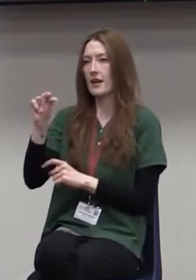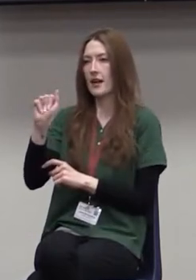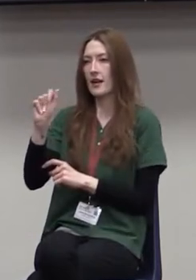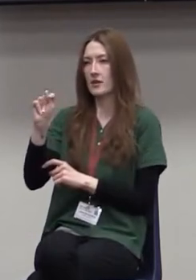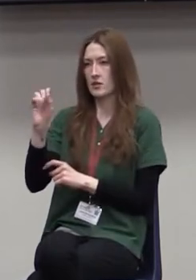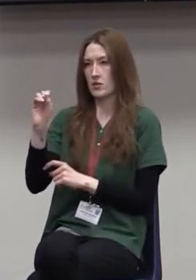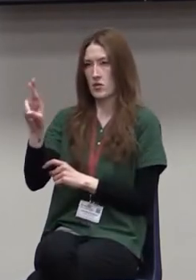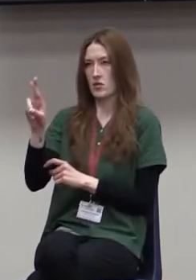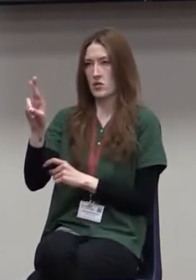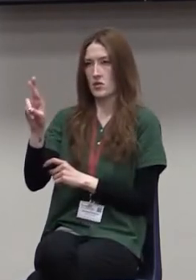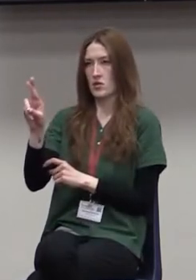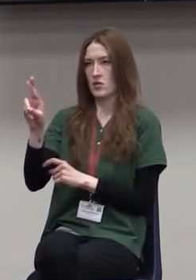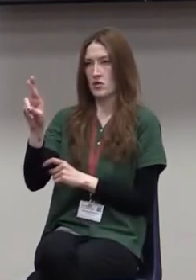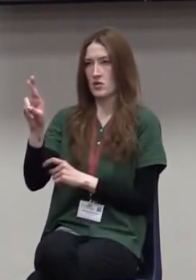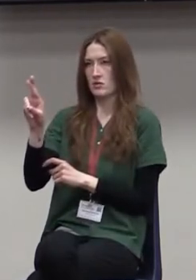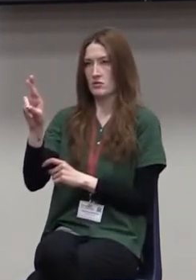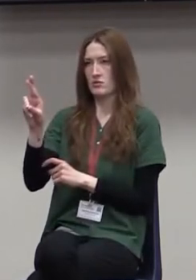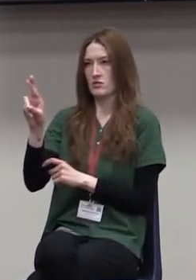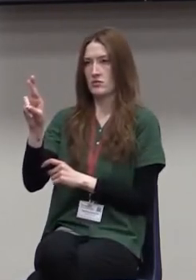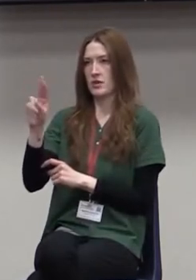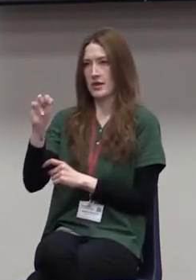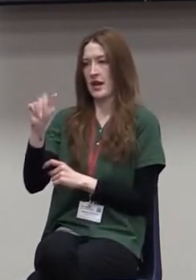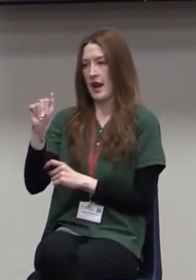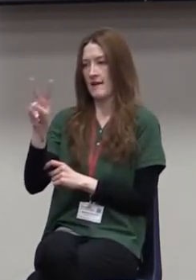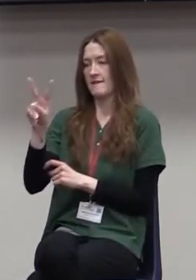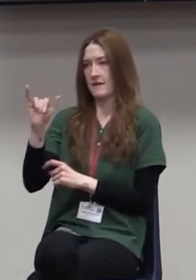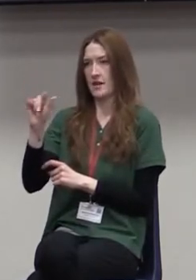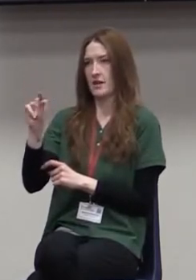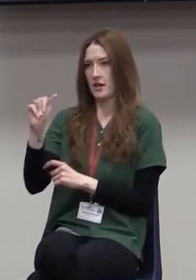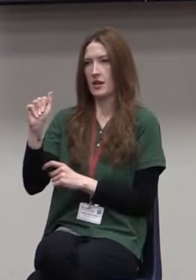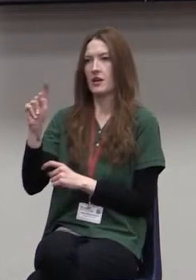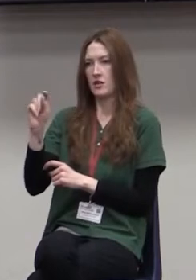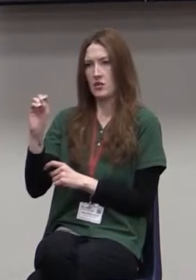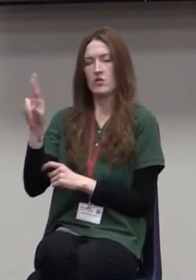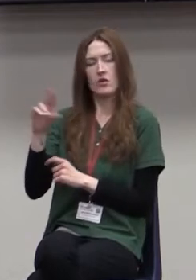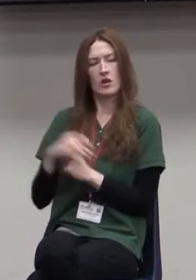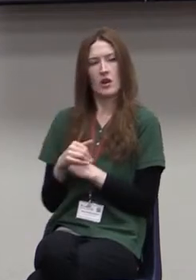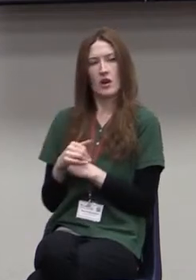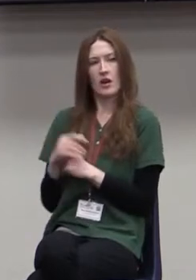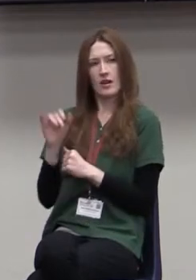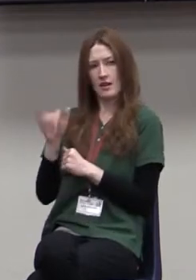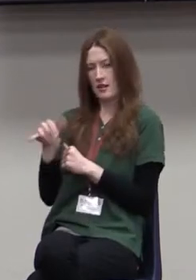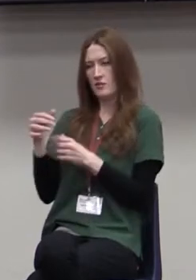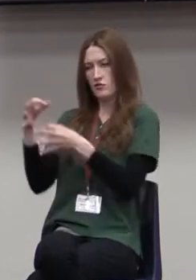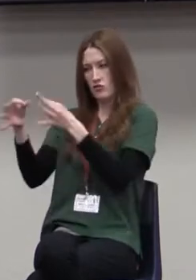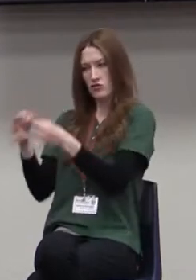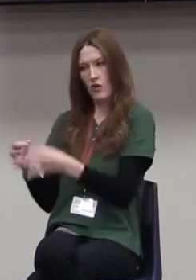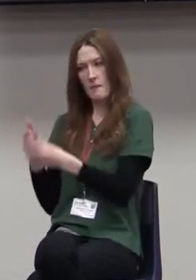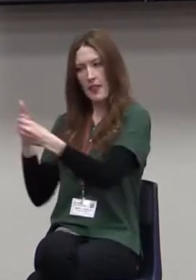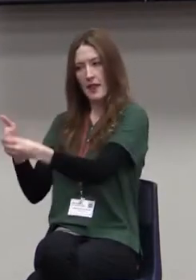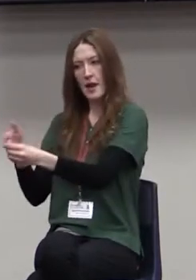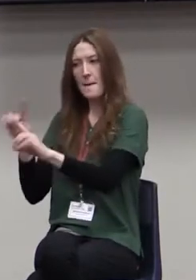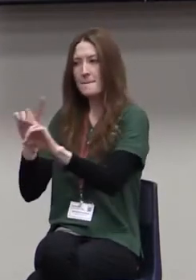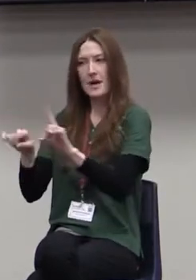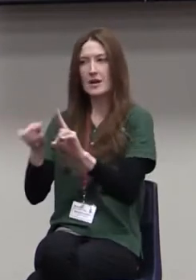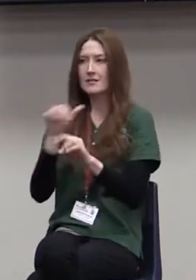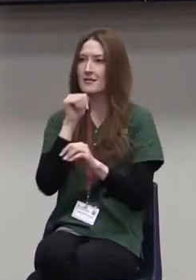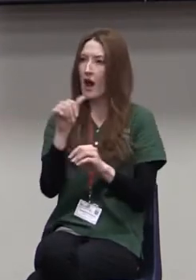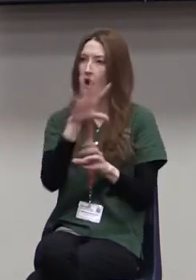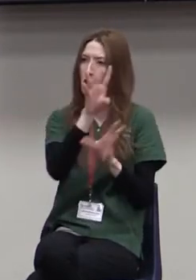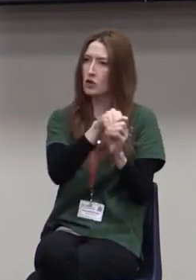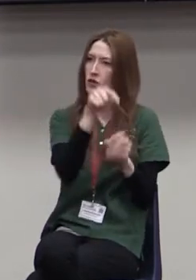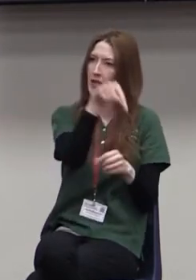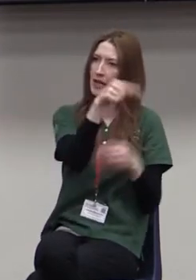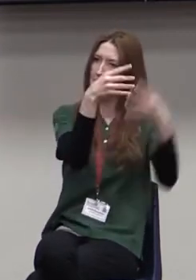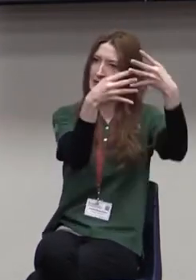And we would understand and recognize that word to describe a leader, but it wasn't on that list. To